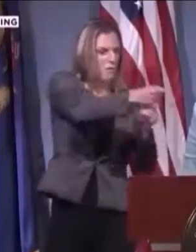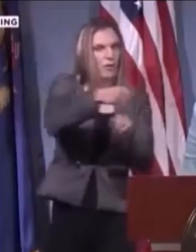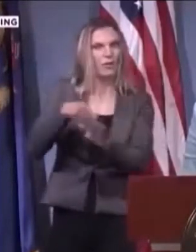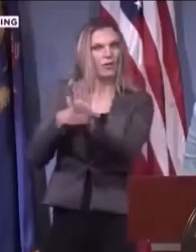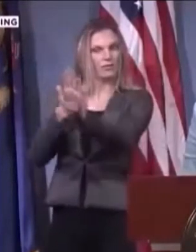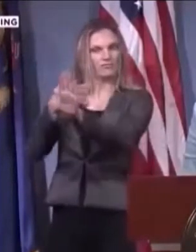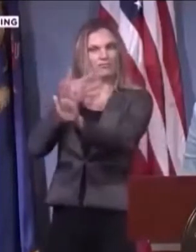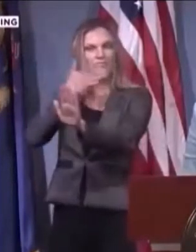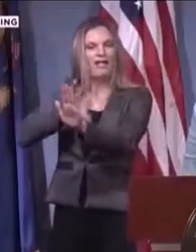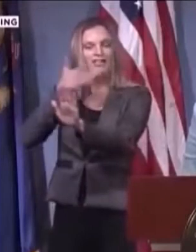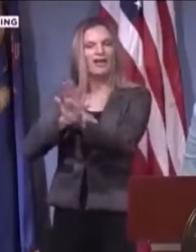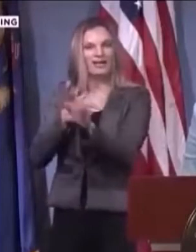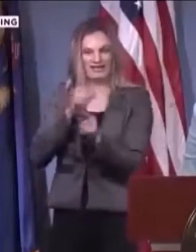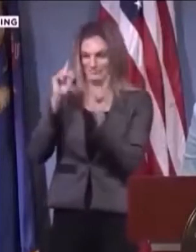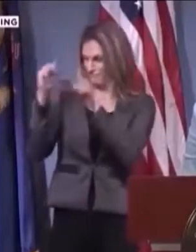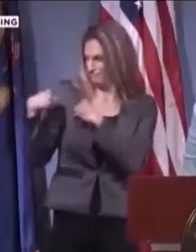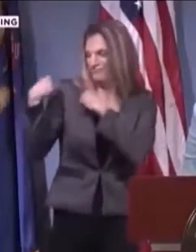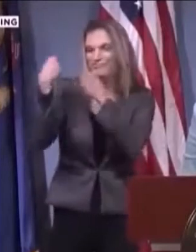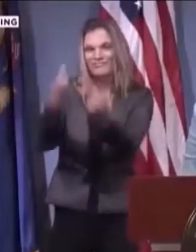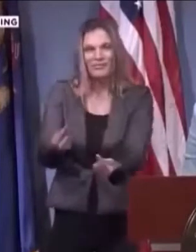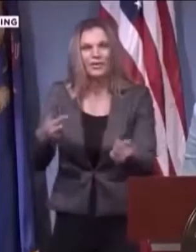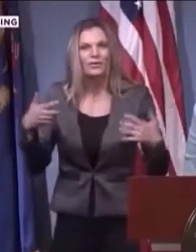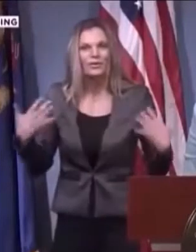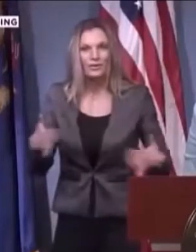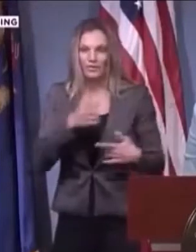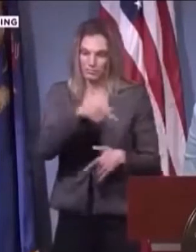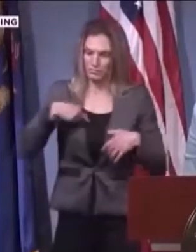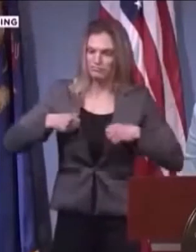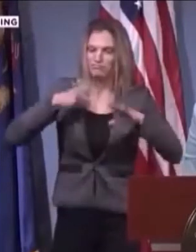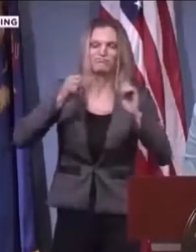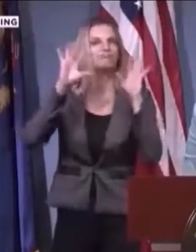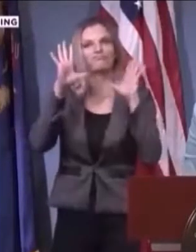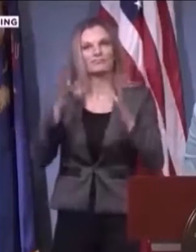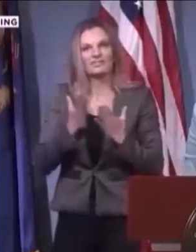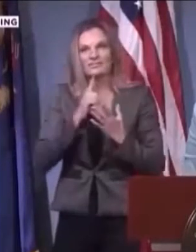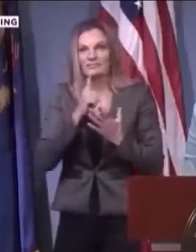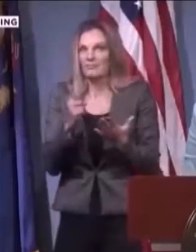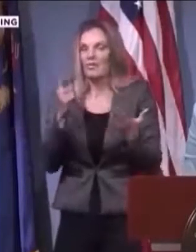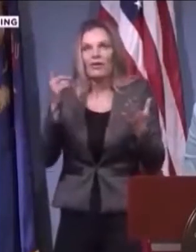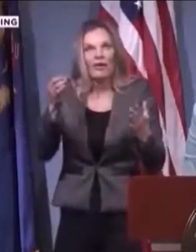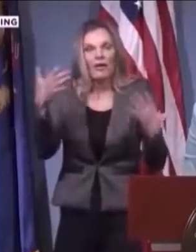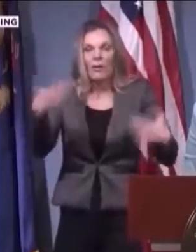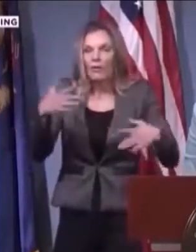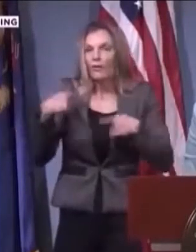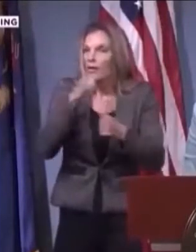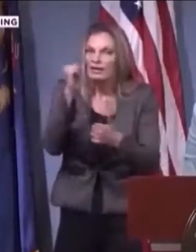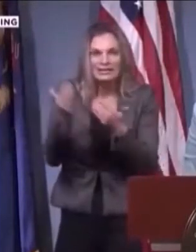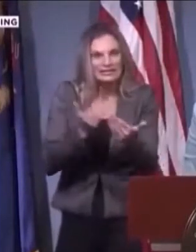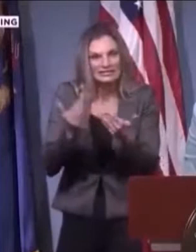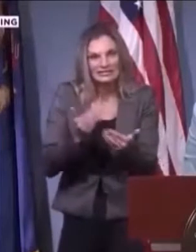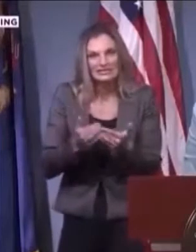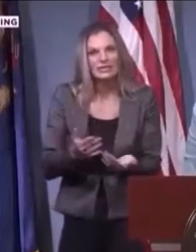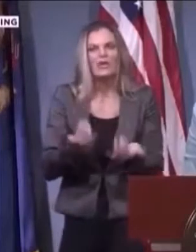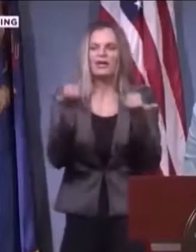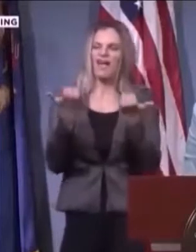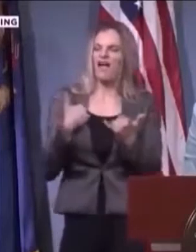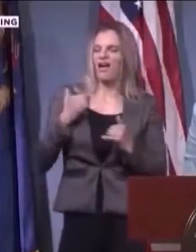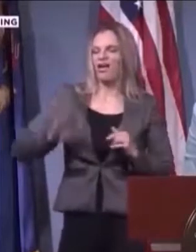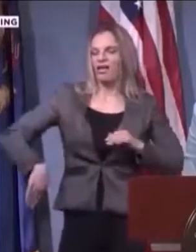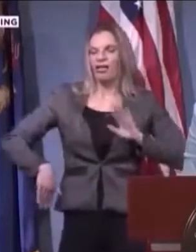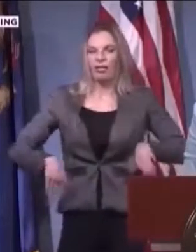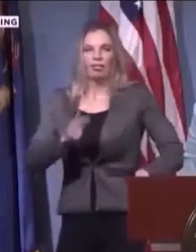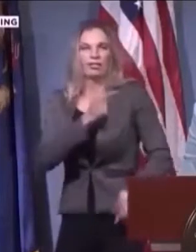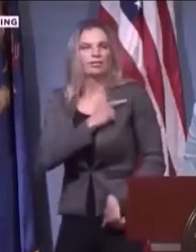tested because they're scared and they didn't bother to get permission from a doctor first. Nobody mentioned that in the conference. And that makes me wonder